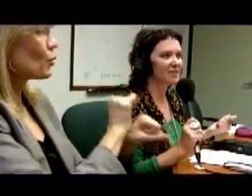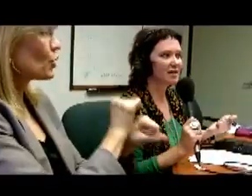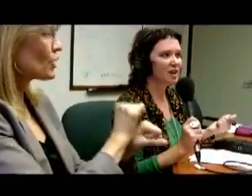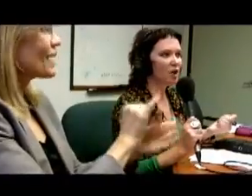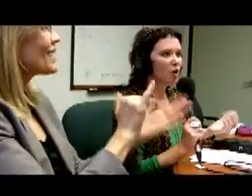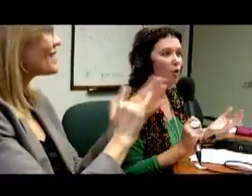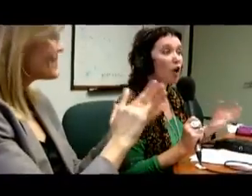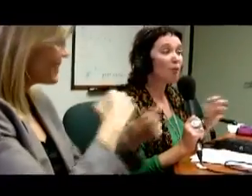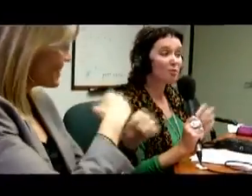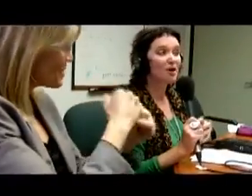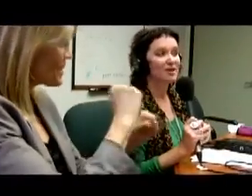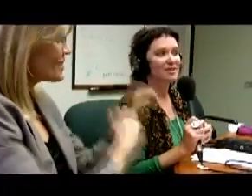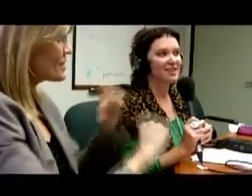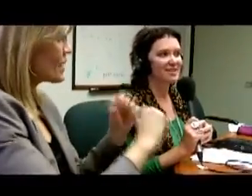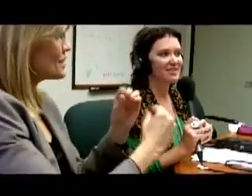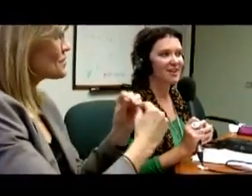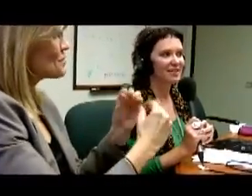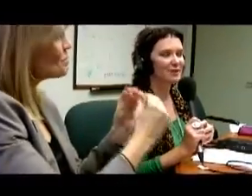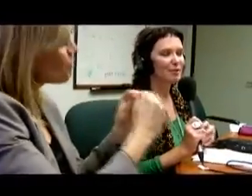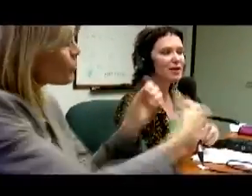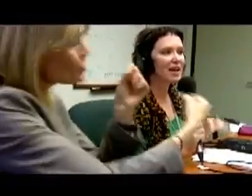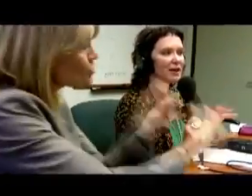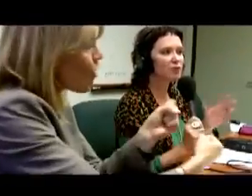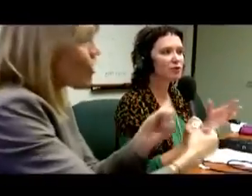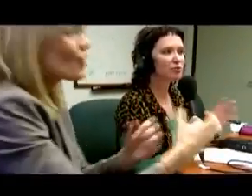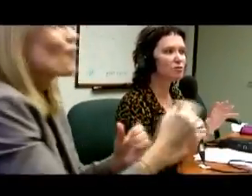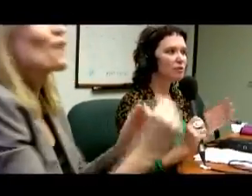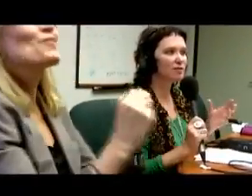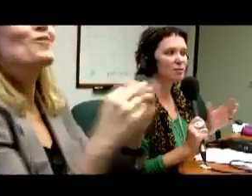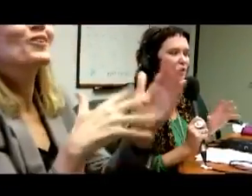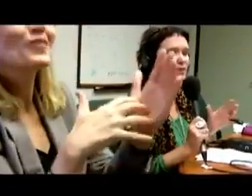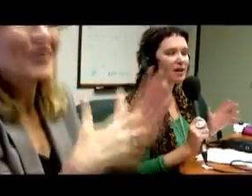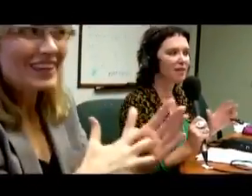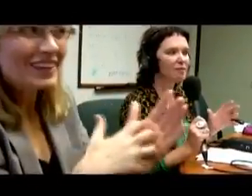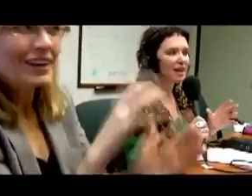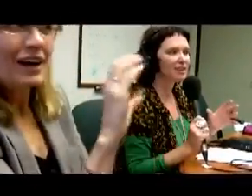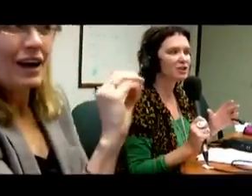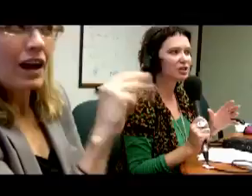or compromises their science. I wonder how you think about that relationship.